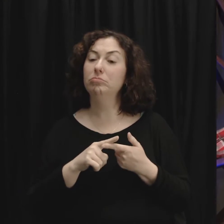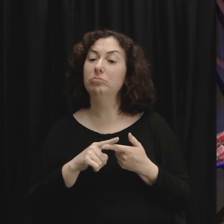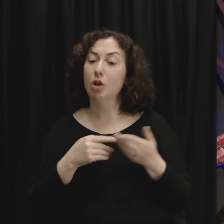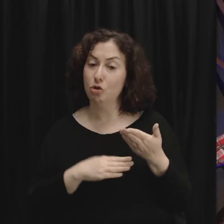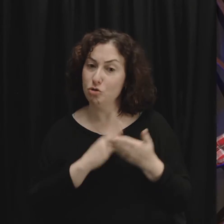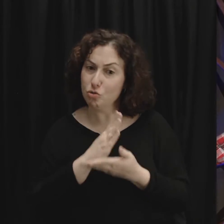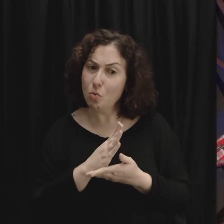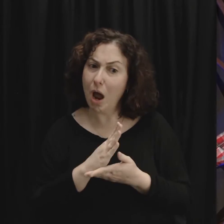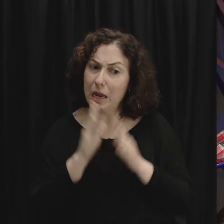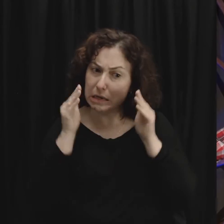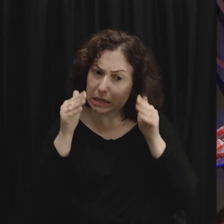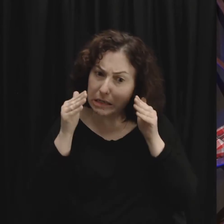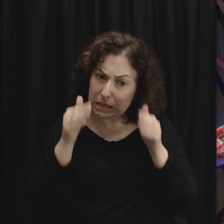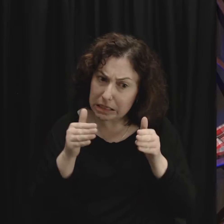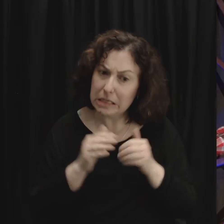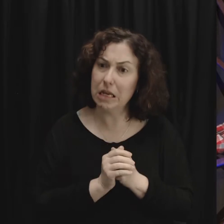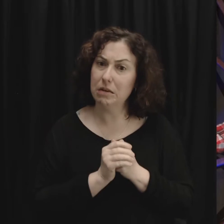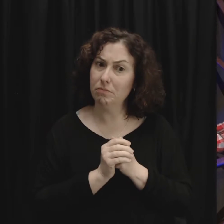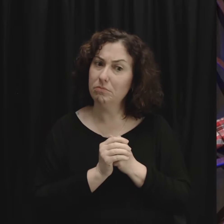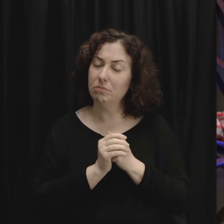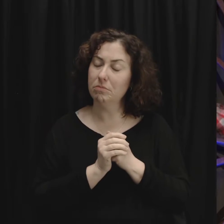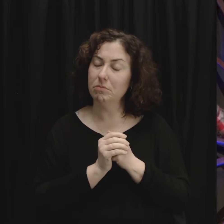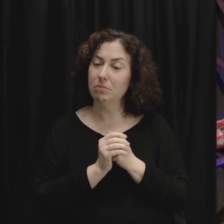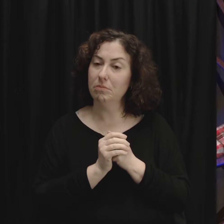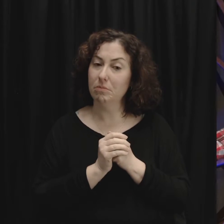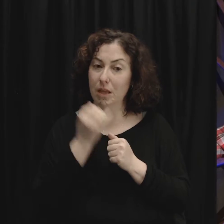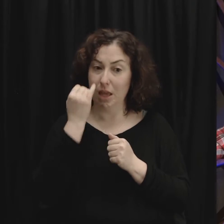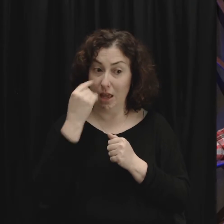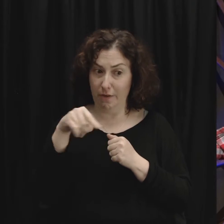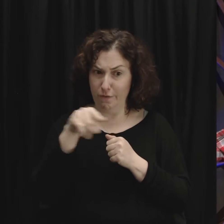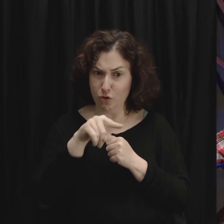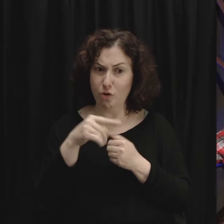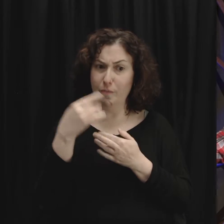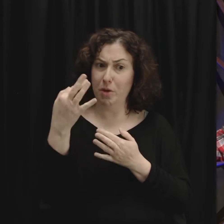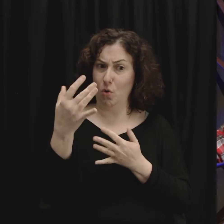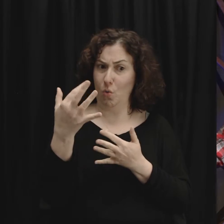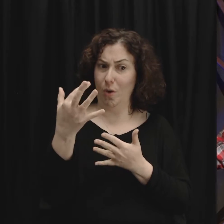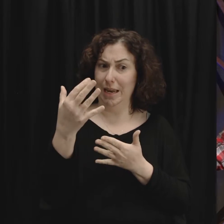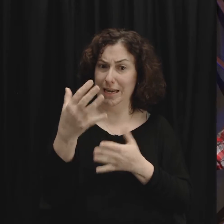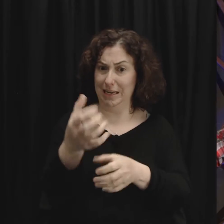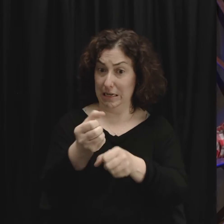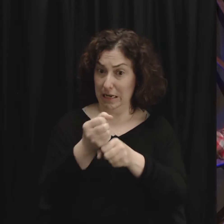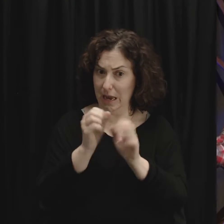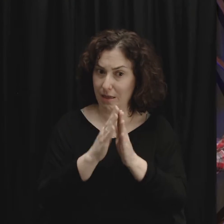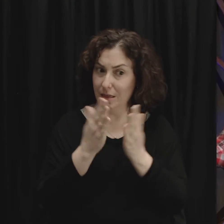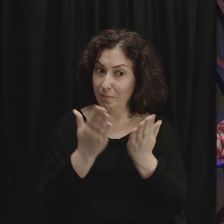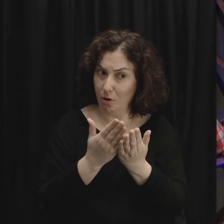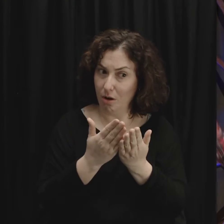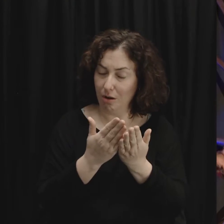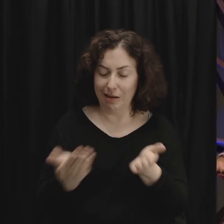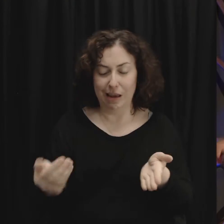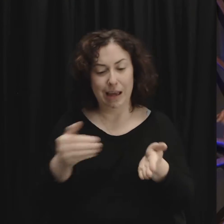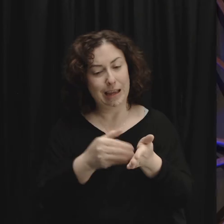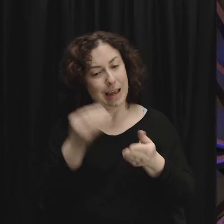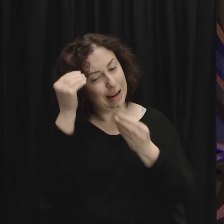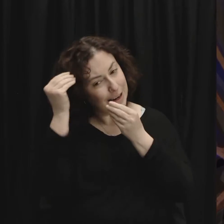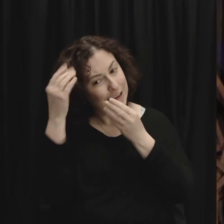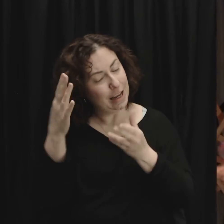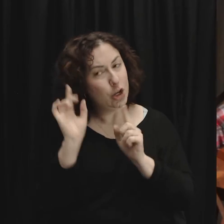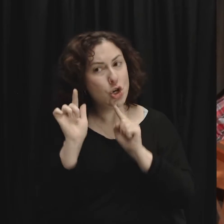explanation in his book if you've waited until the end of this series to get the book I'm going to say it one more time go get the book he goes